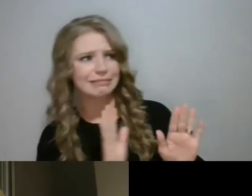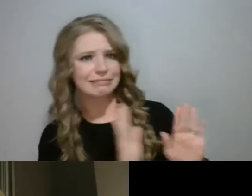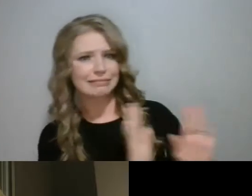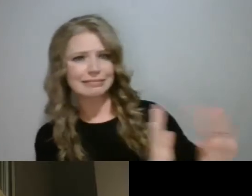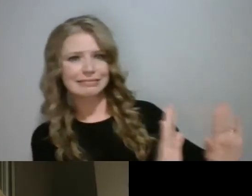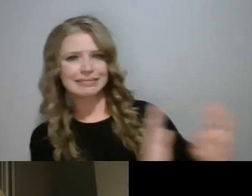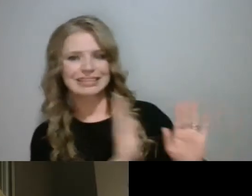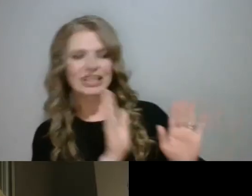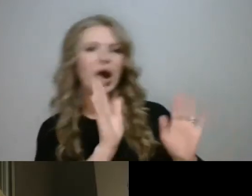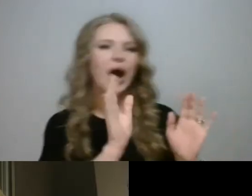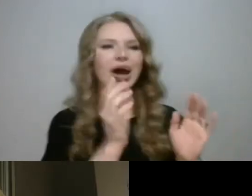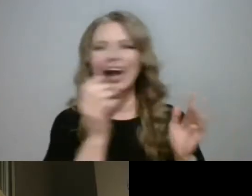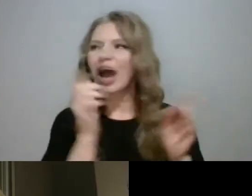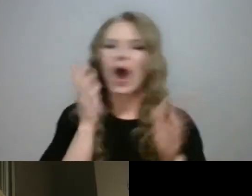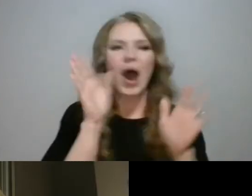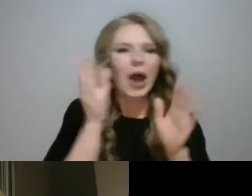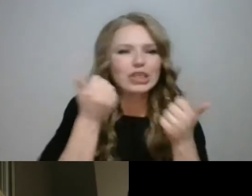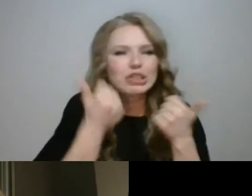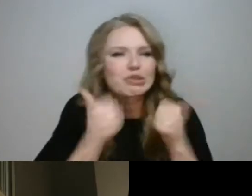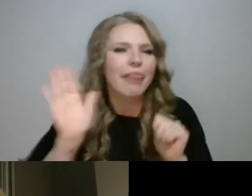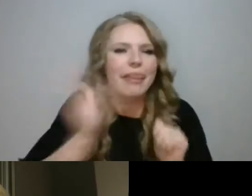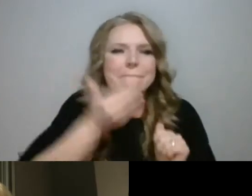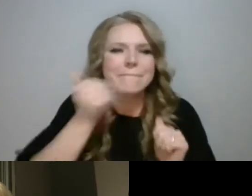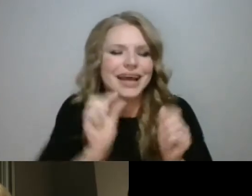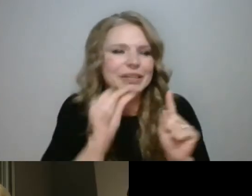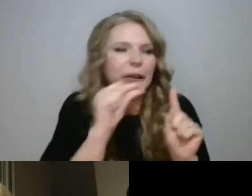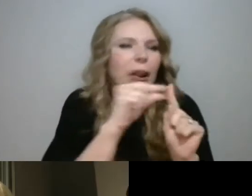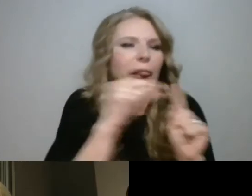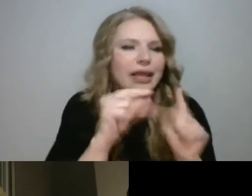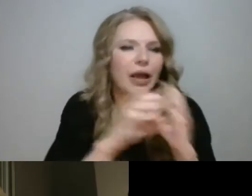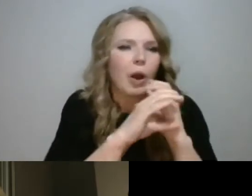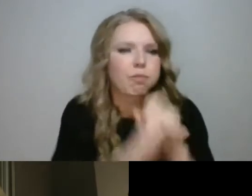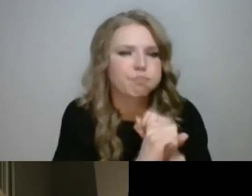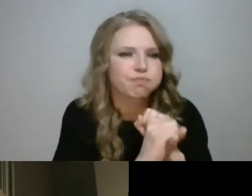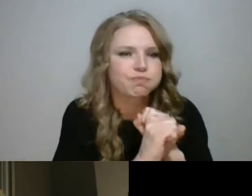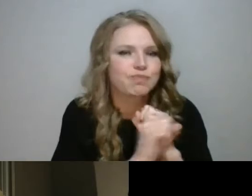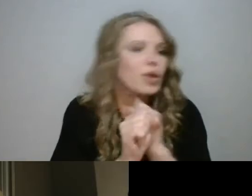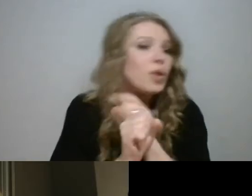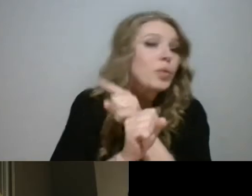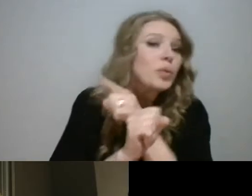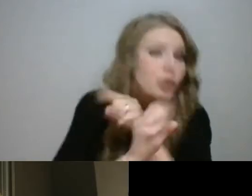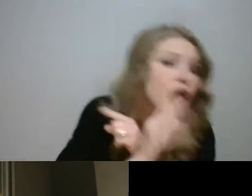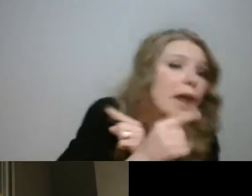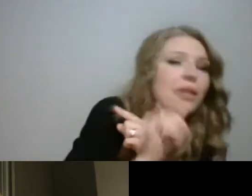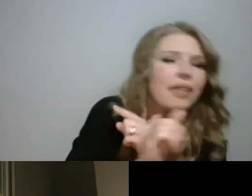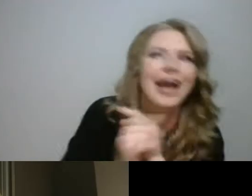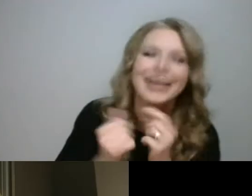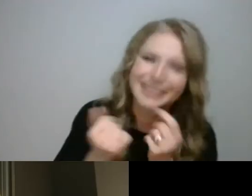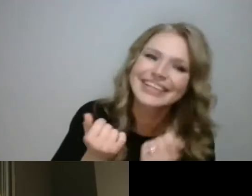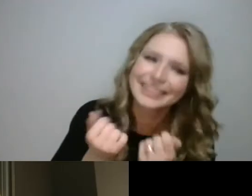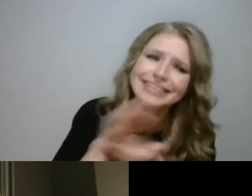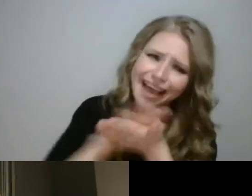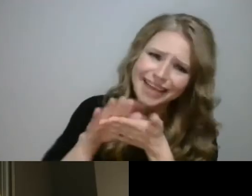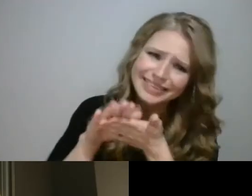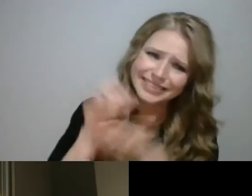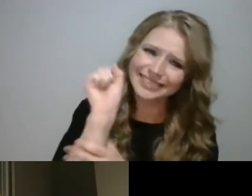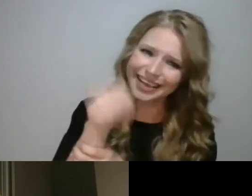of hearing, some people are very apprehensive. Oh, you know, I don't know what to do. You know, they try their best and they might, you know, give one or two